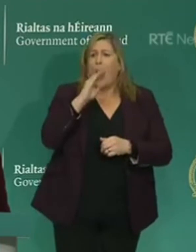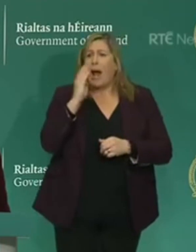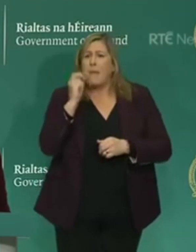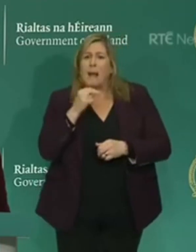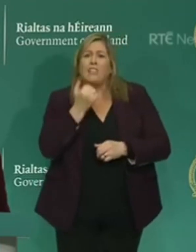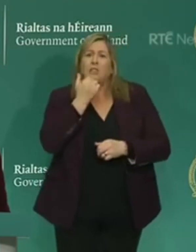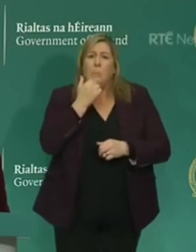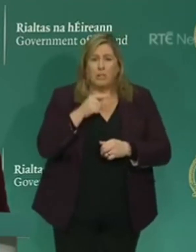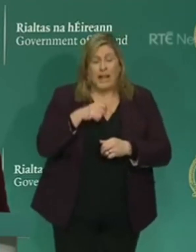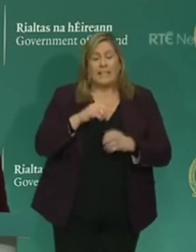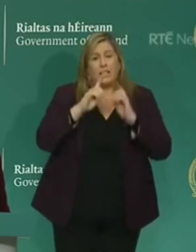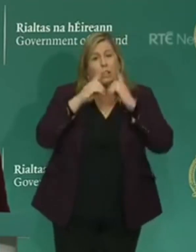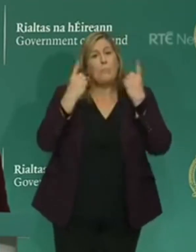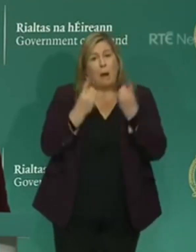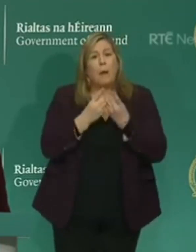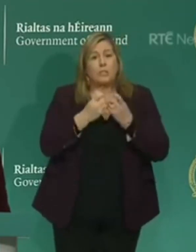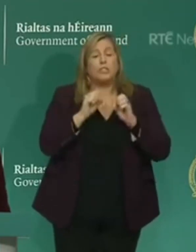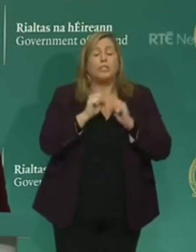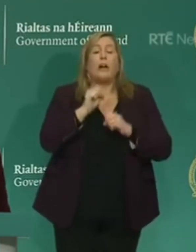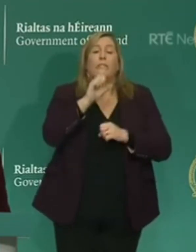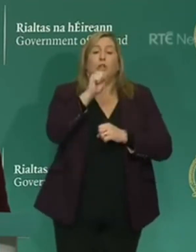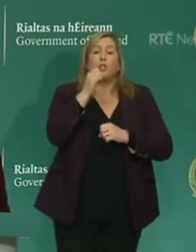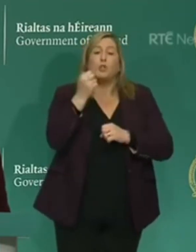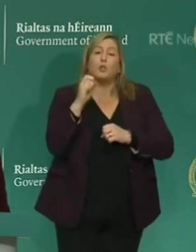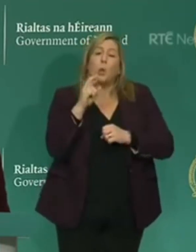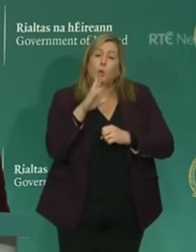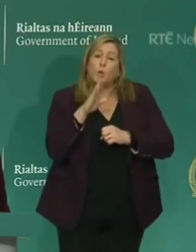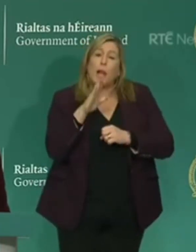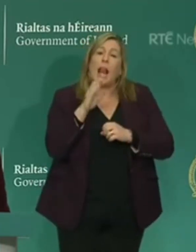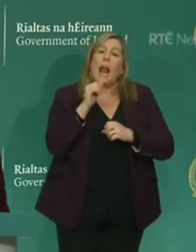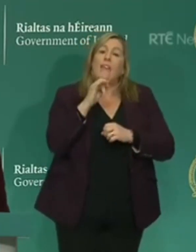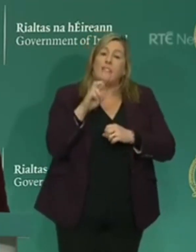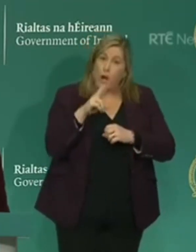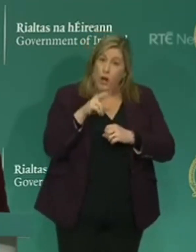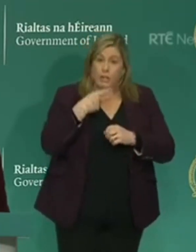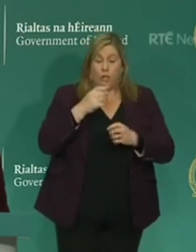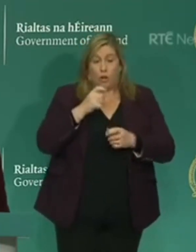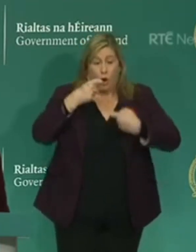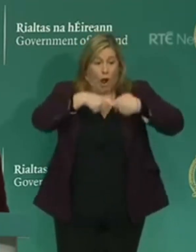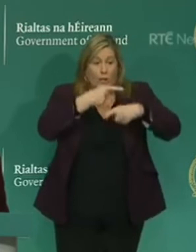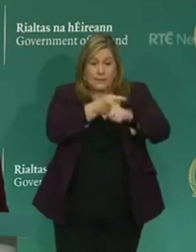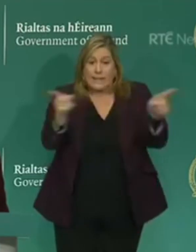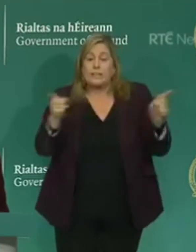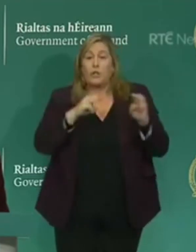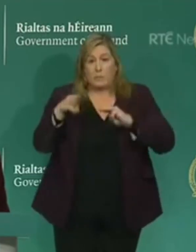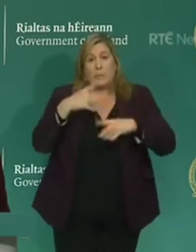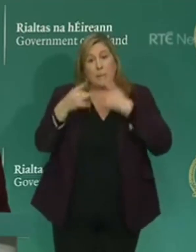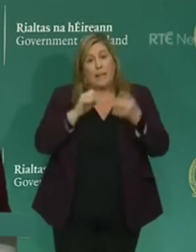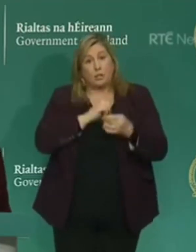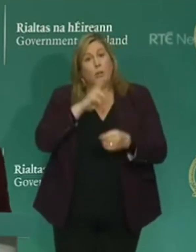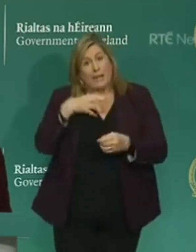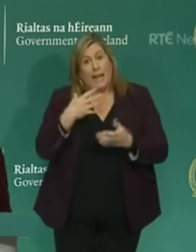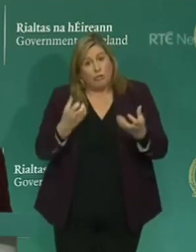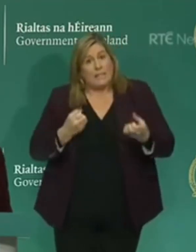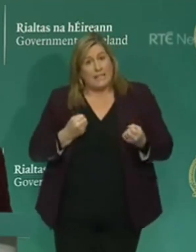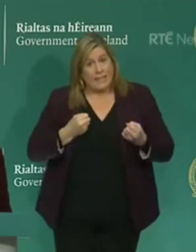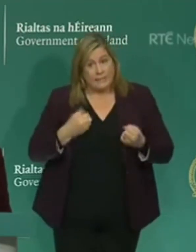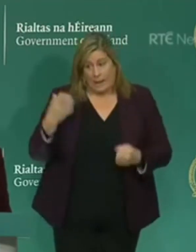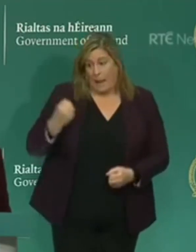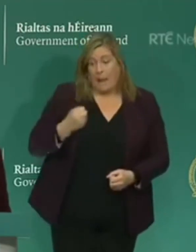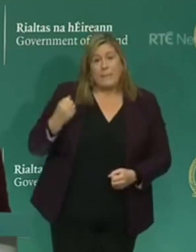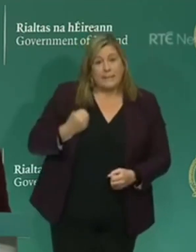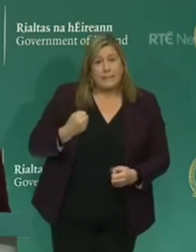Protection are contacting these people to obtain the correct information so that the payment can be made. The number of